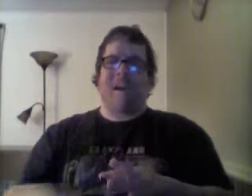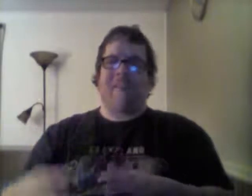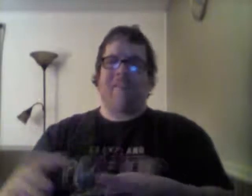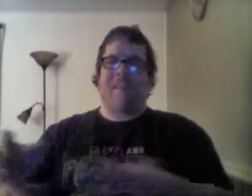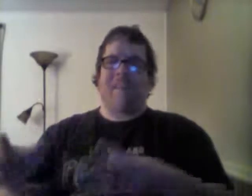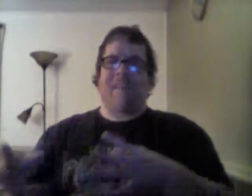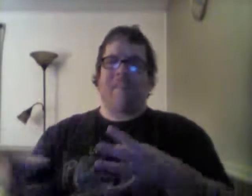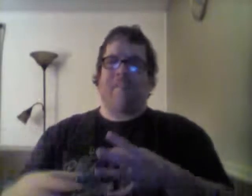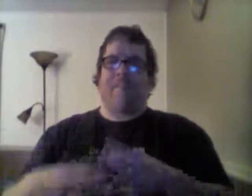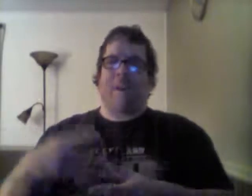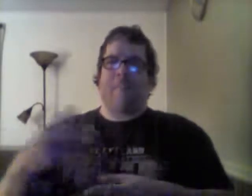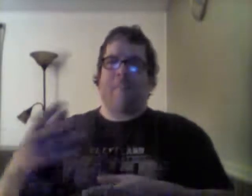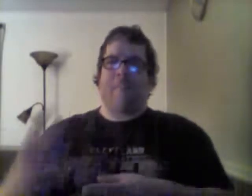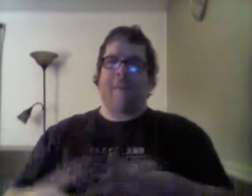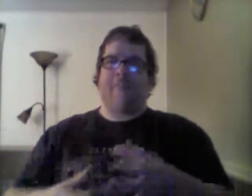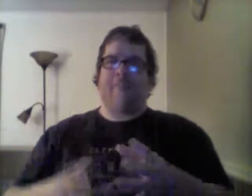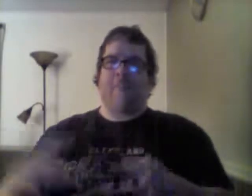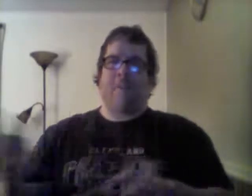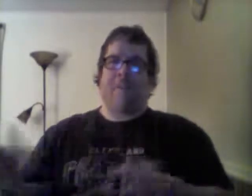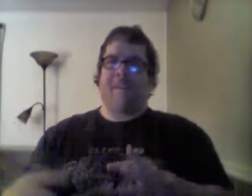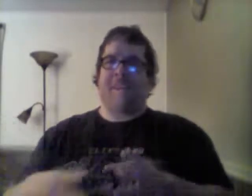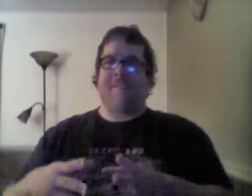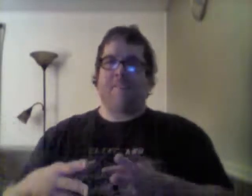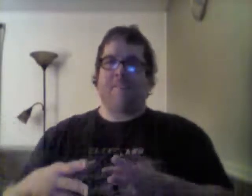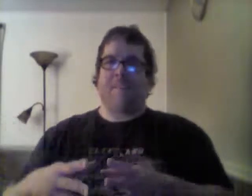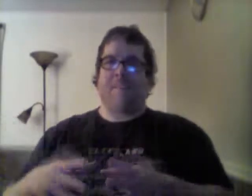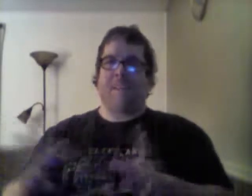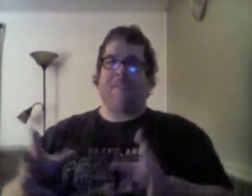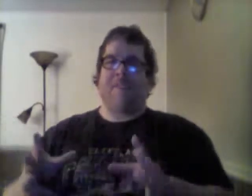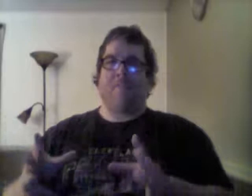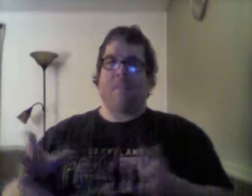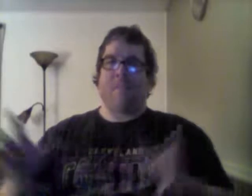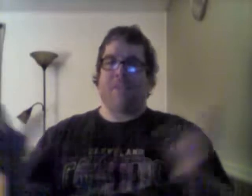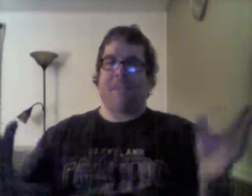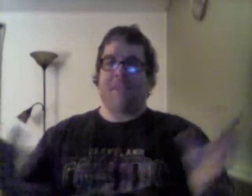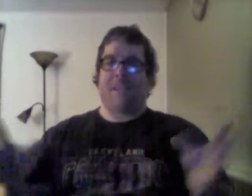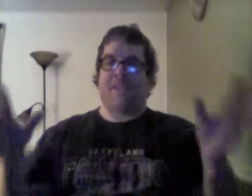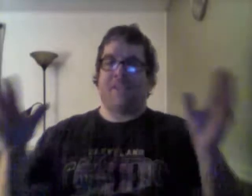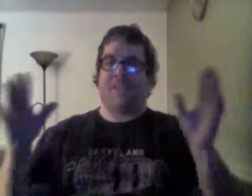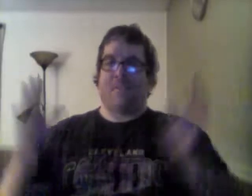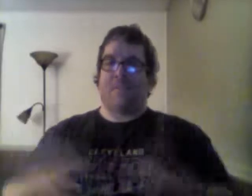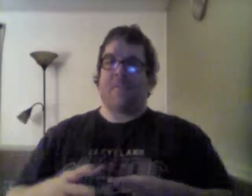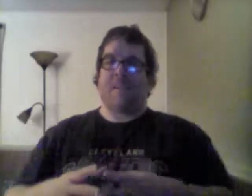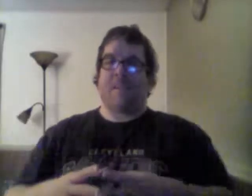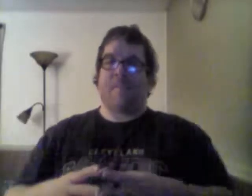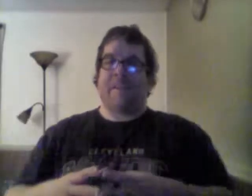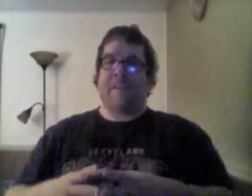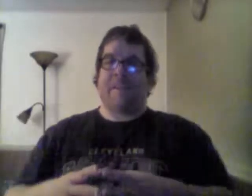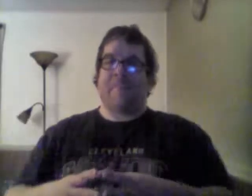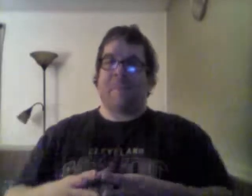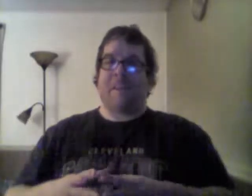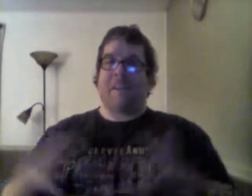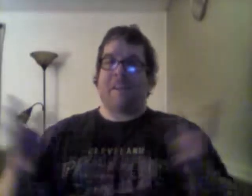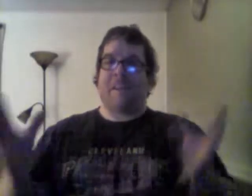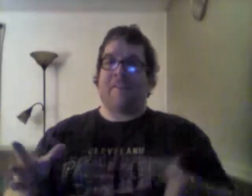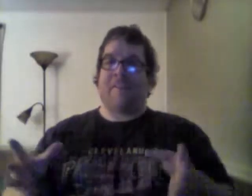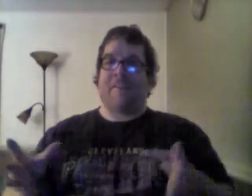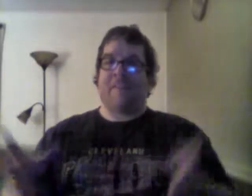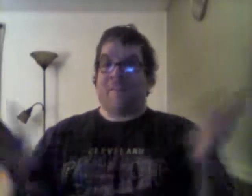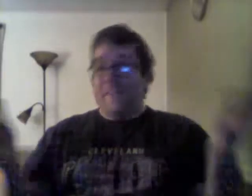have to, like, put out bids for all these kinds of sororities, not just one. But she decides she just wants to bid on this one. And they call it a suicide bid,